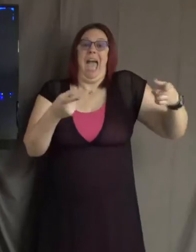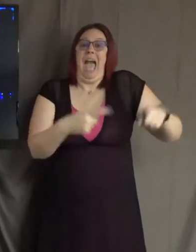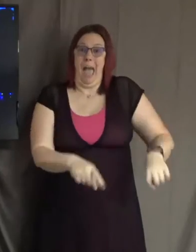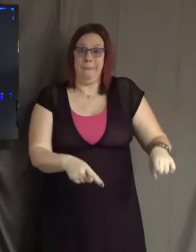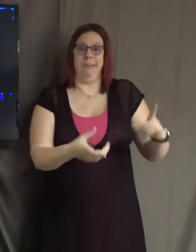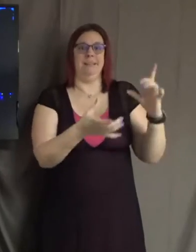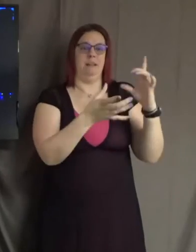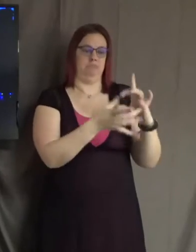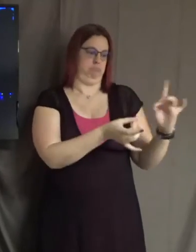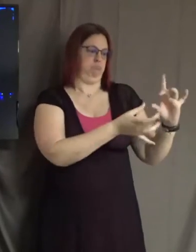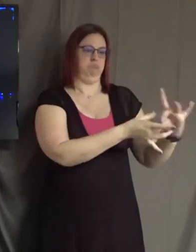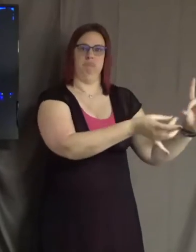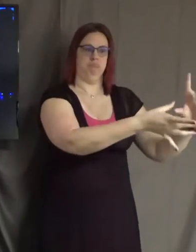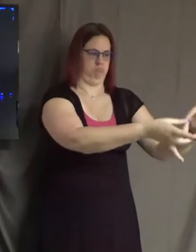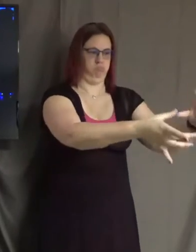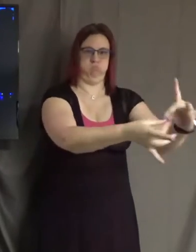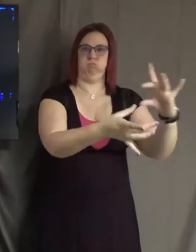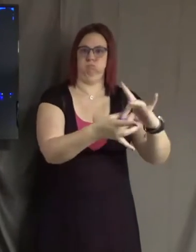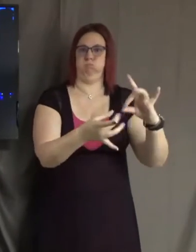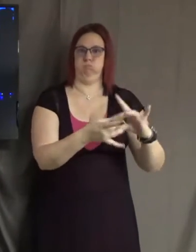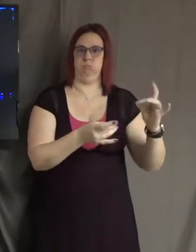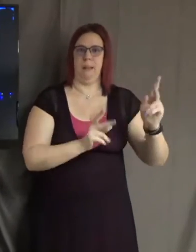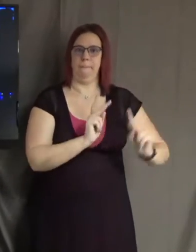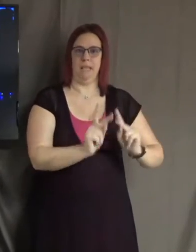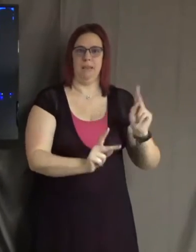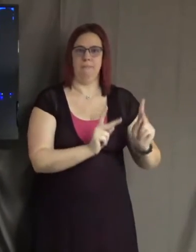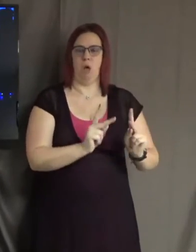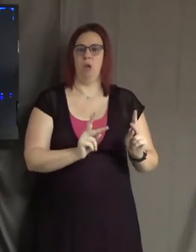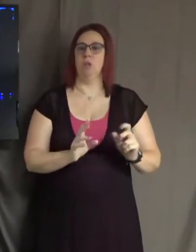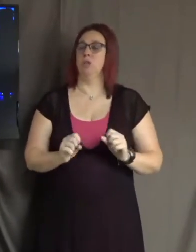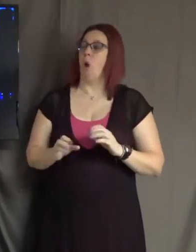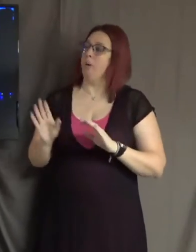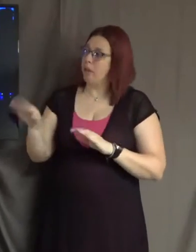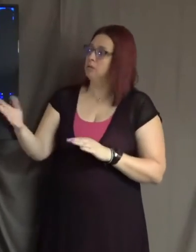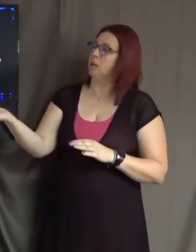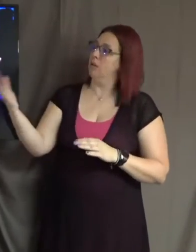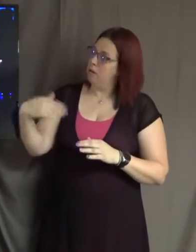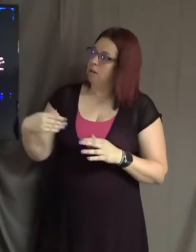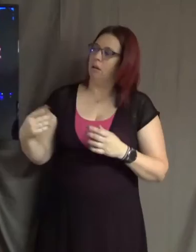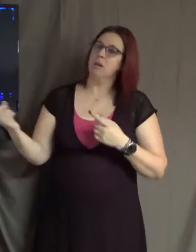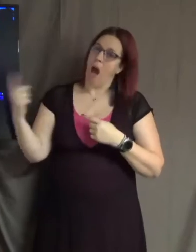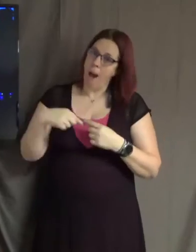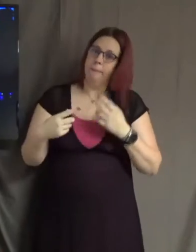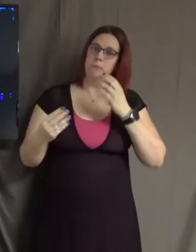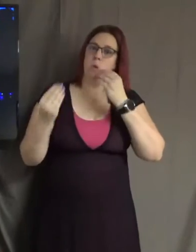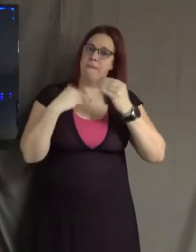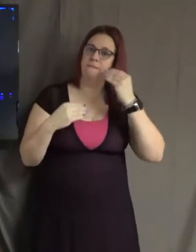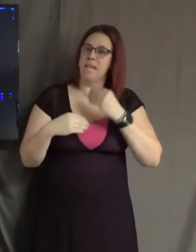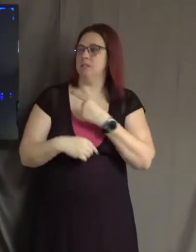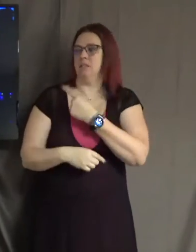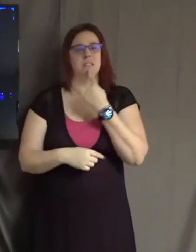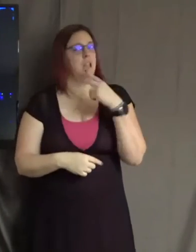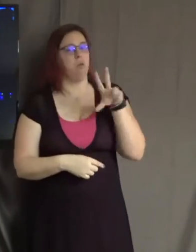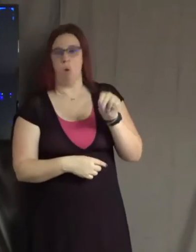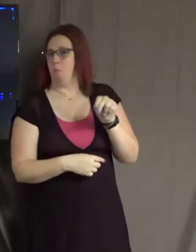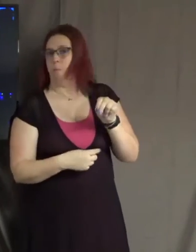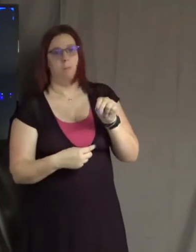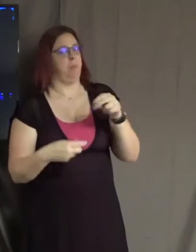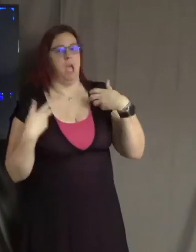And so the disciples are saying to him, hey, aren't you going to come with us to the feast? And he's saying, no. No, I don't want to go to the feast. You guys go.